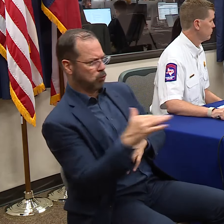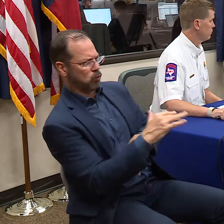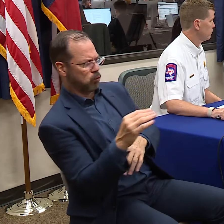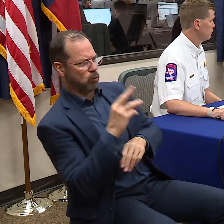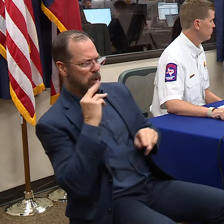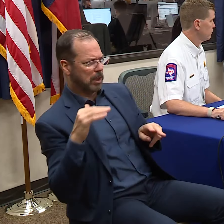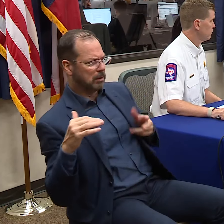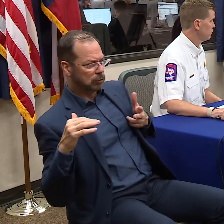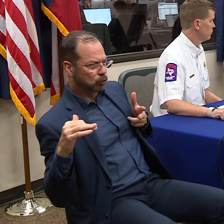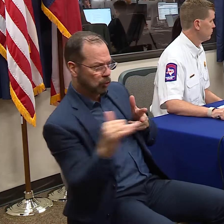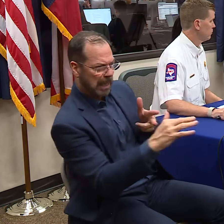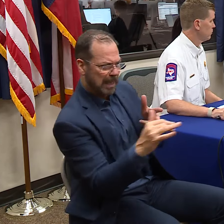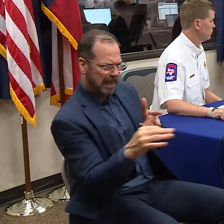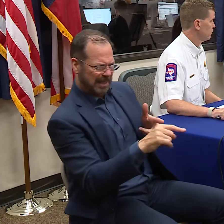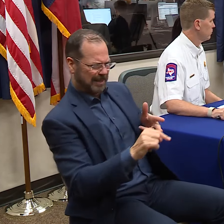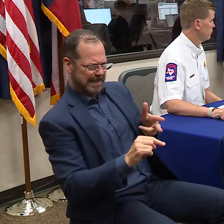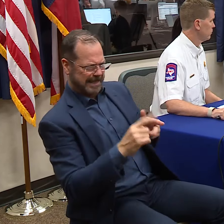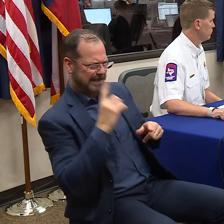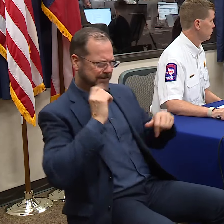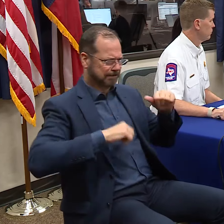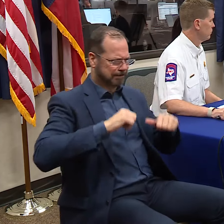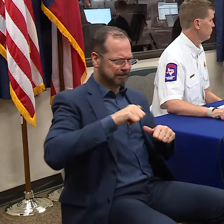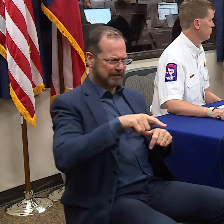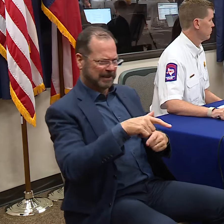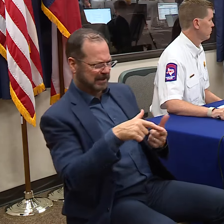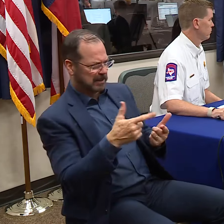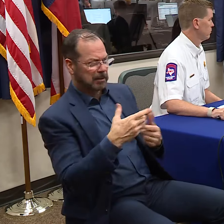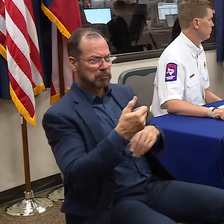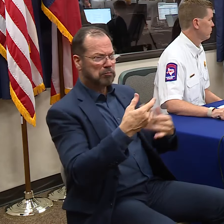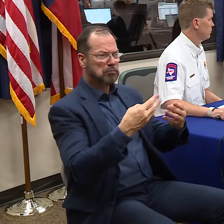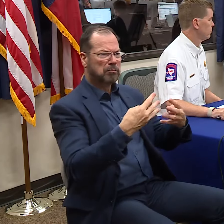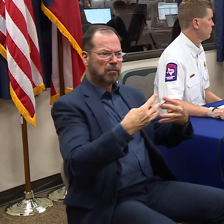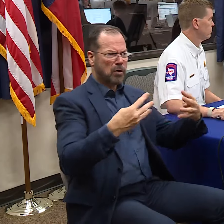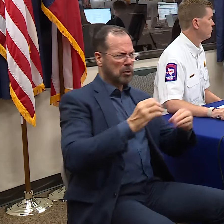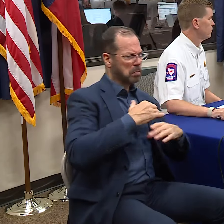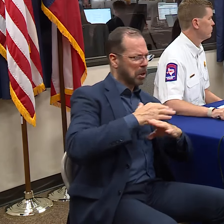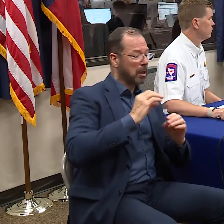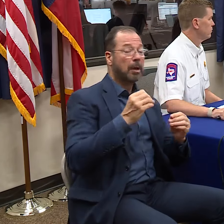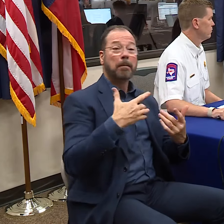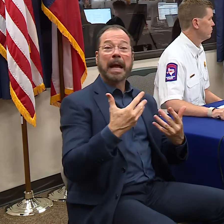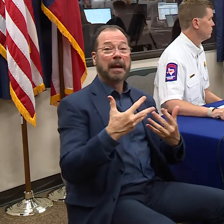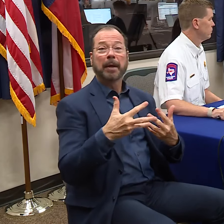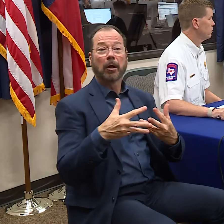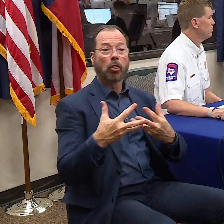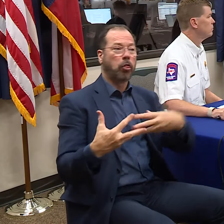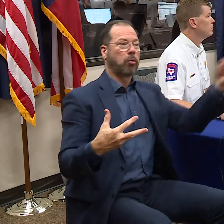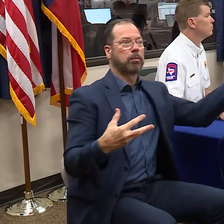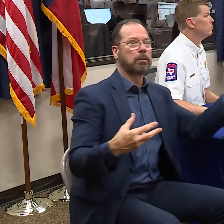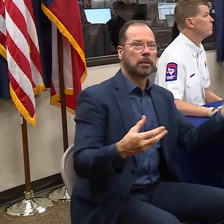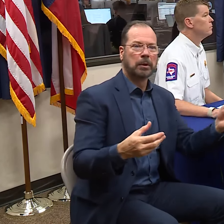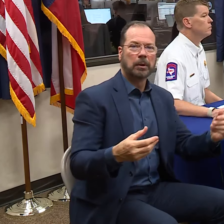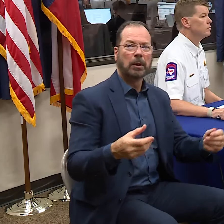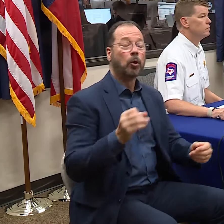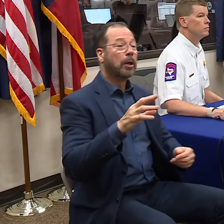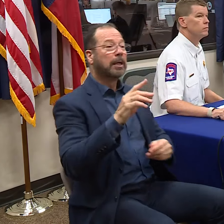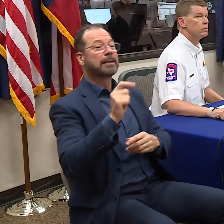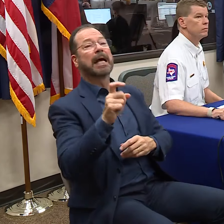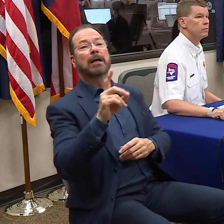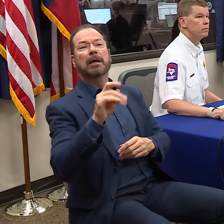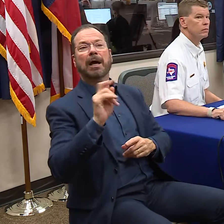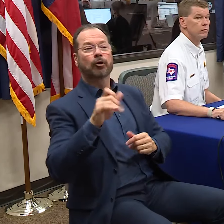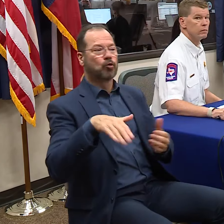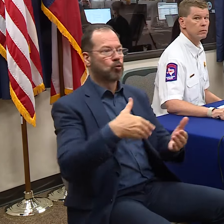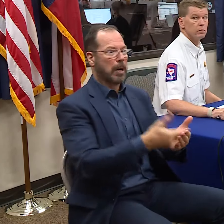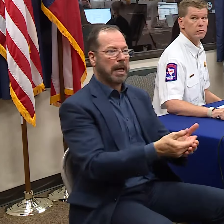of how deep it is, but you say, well, there's no barrier there, well, the barriers may have been blown away, or TxDOT couldn't get there